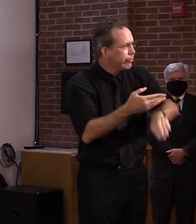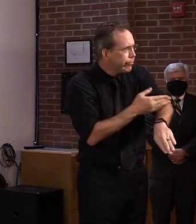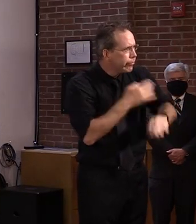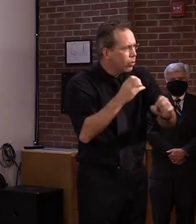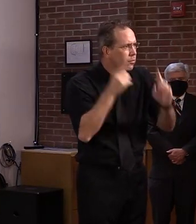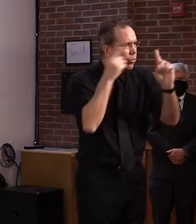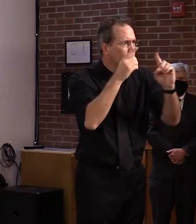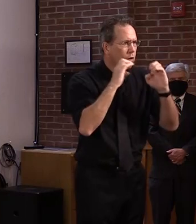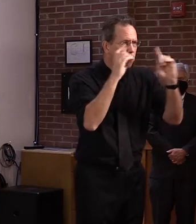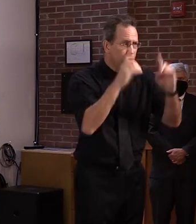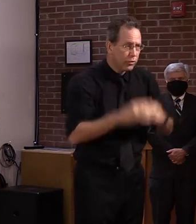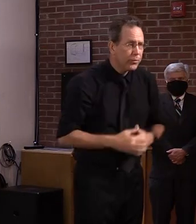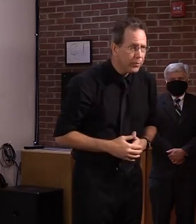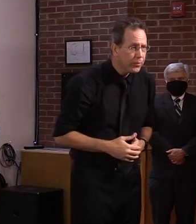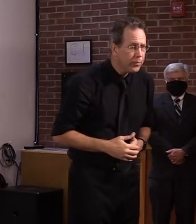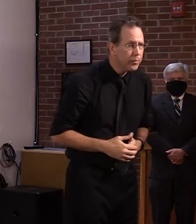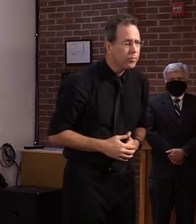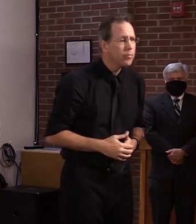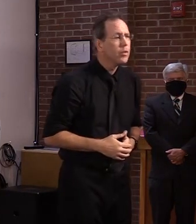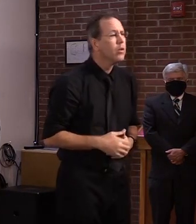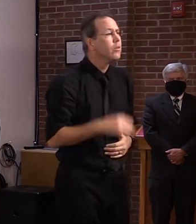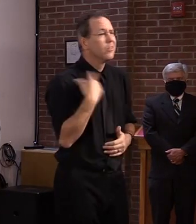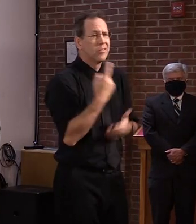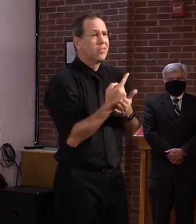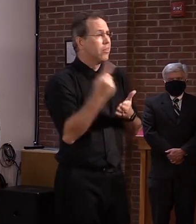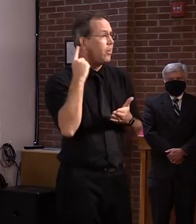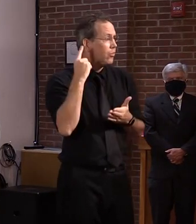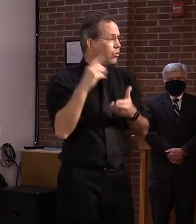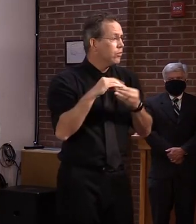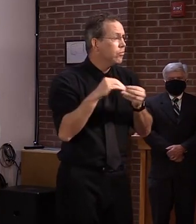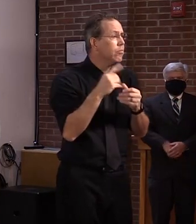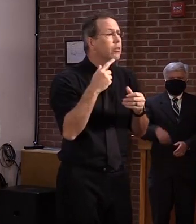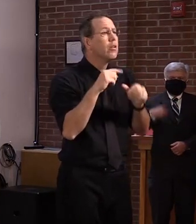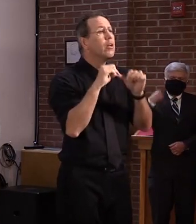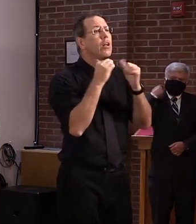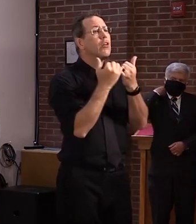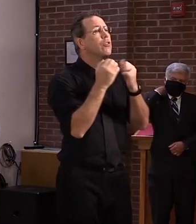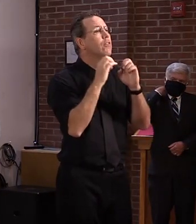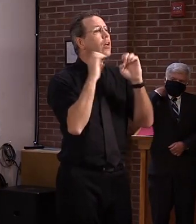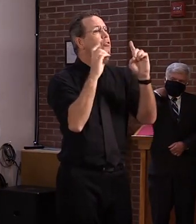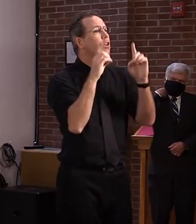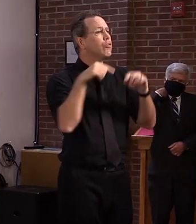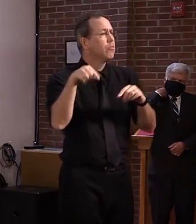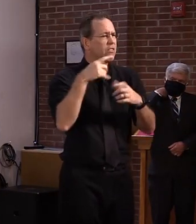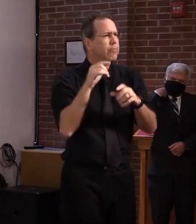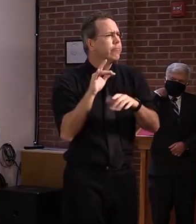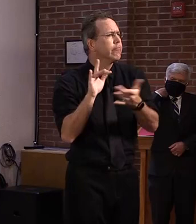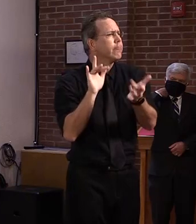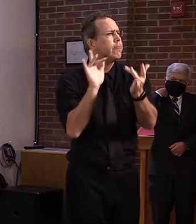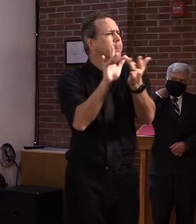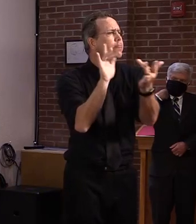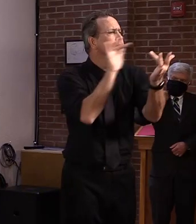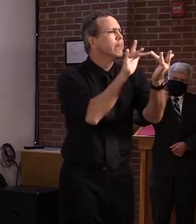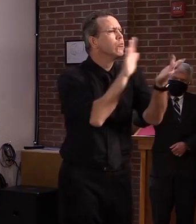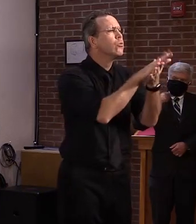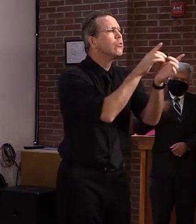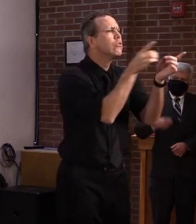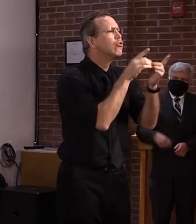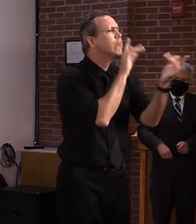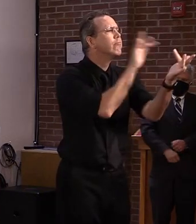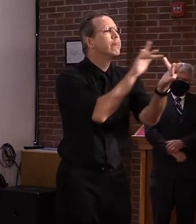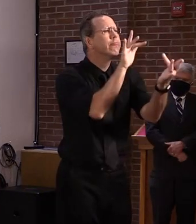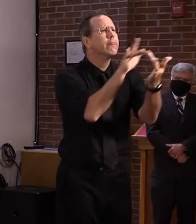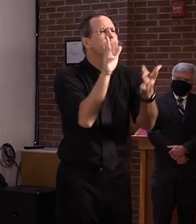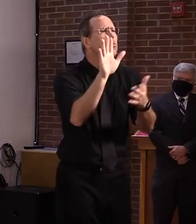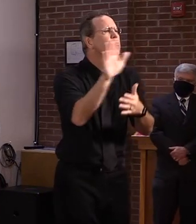Education reached out to districts to assess the models being used and whether schools are going fully remote, fully in-person, or a hybrid